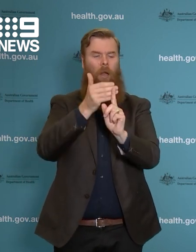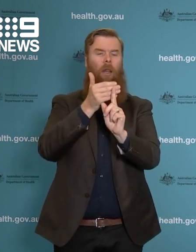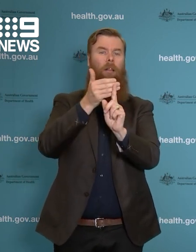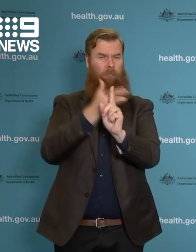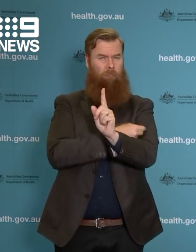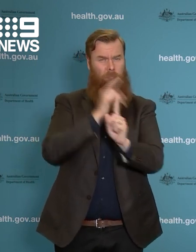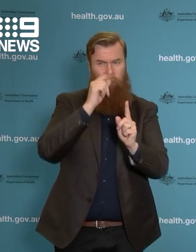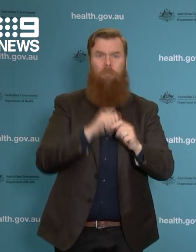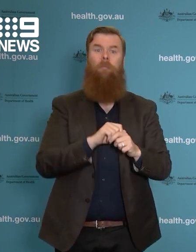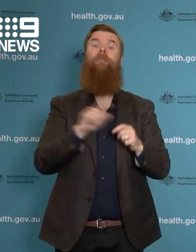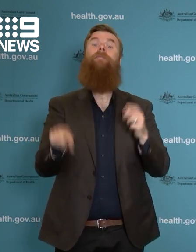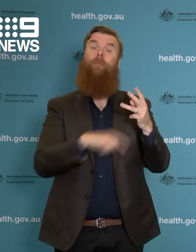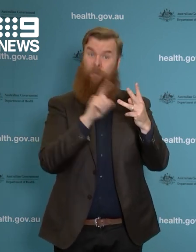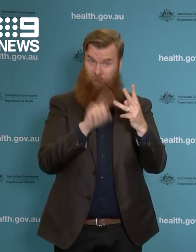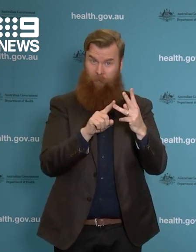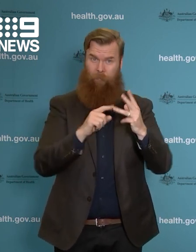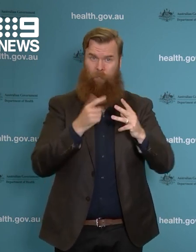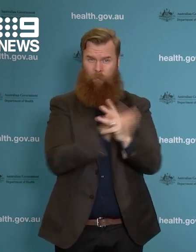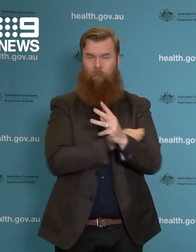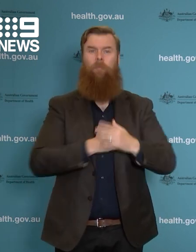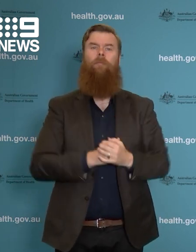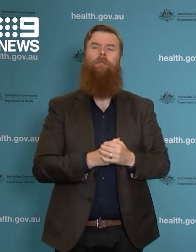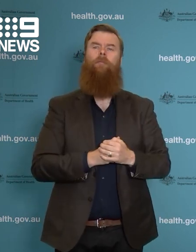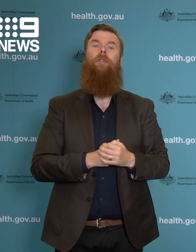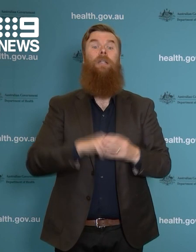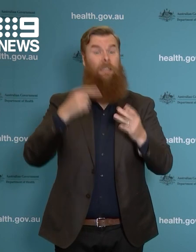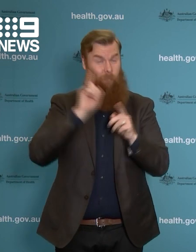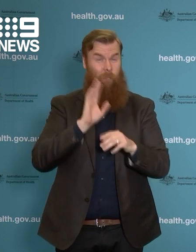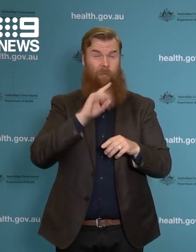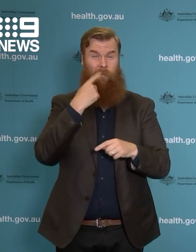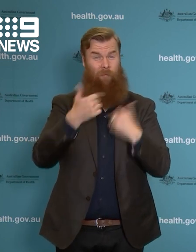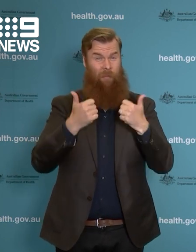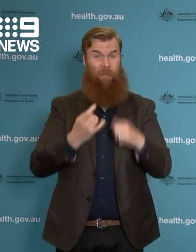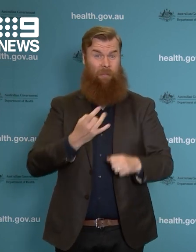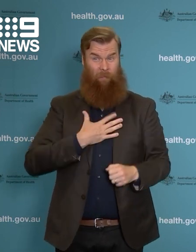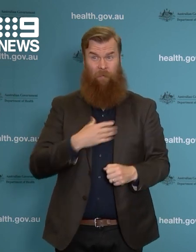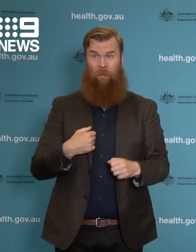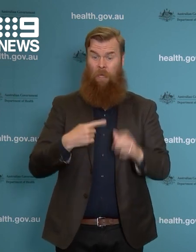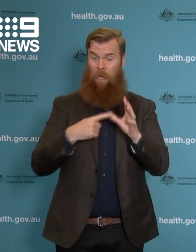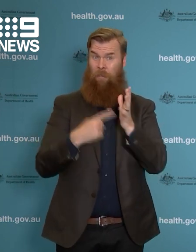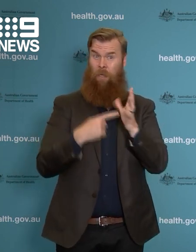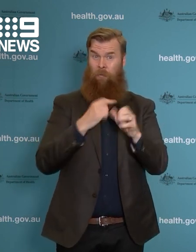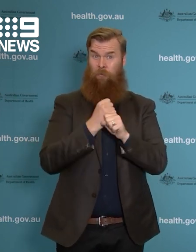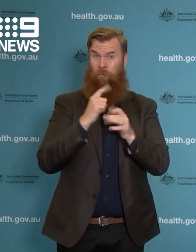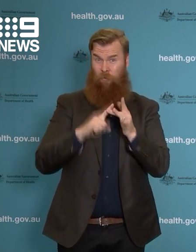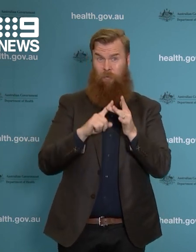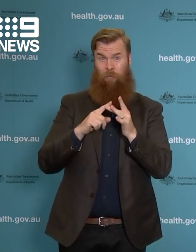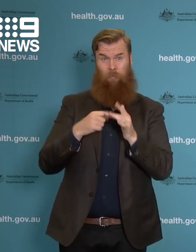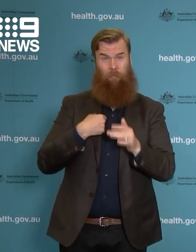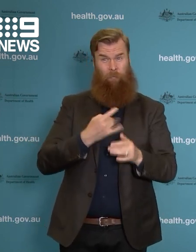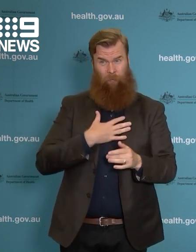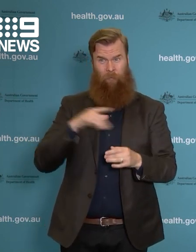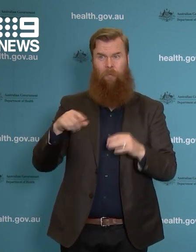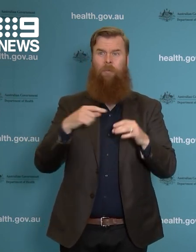element of that is, as I said before, myself, ATAGI, the AHPPC, all of the people you would expect